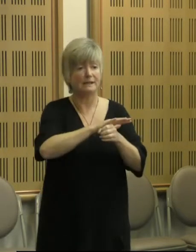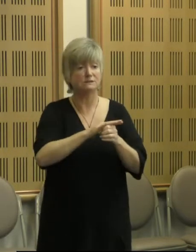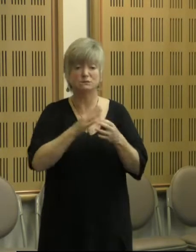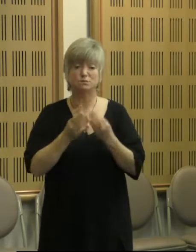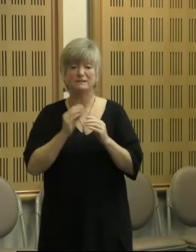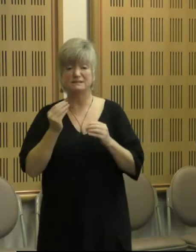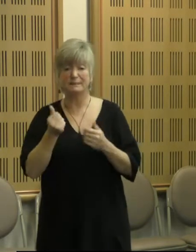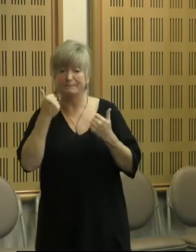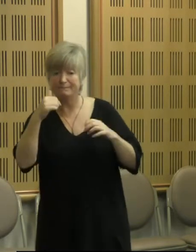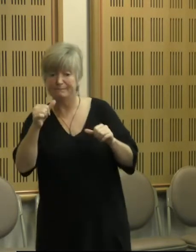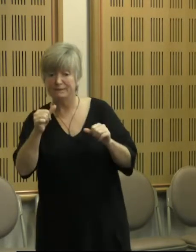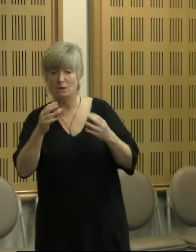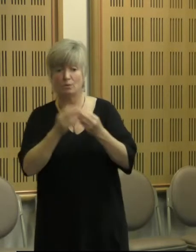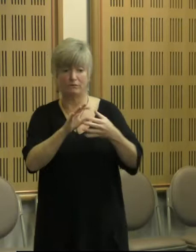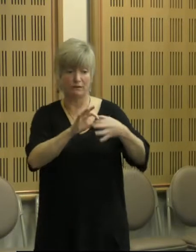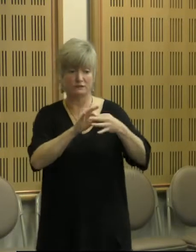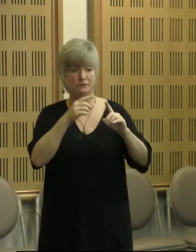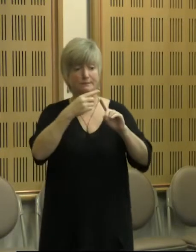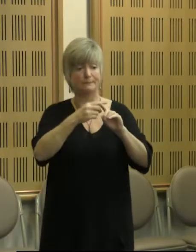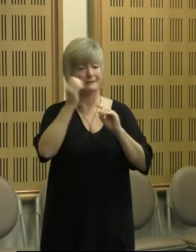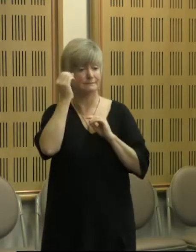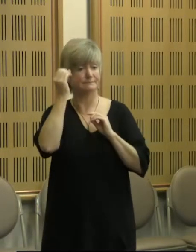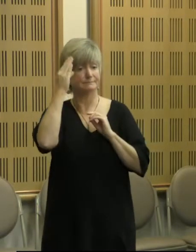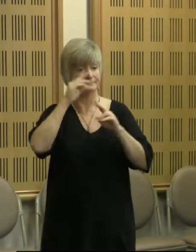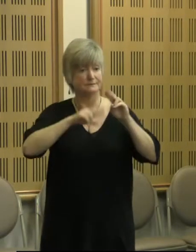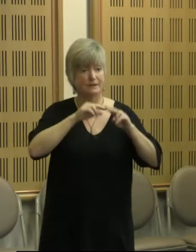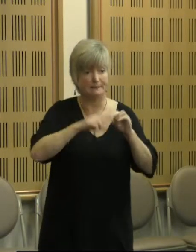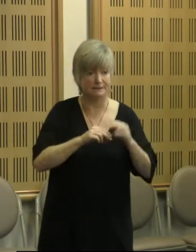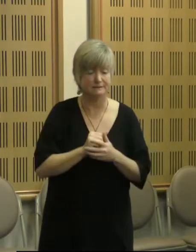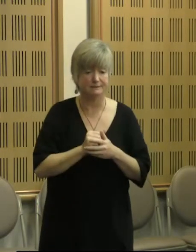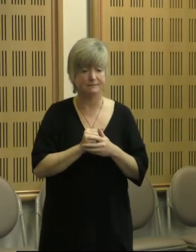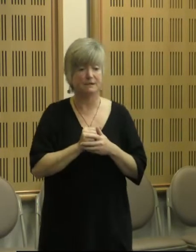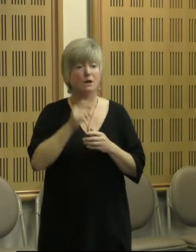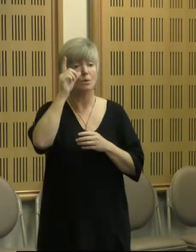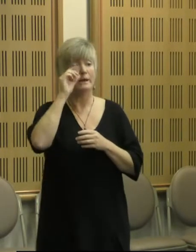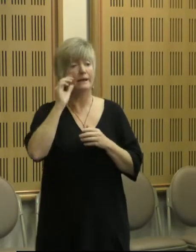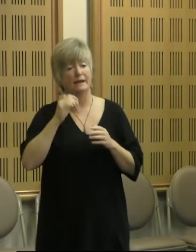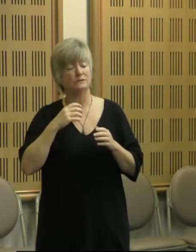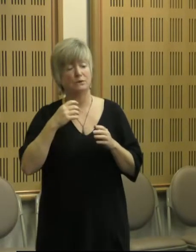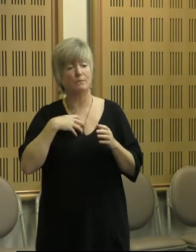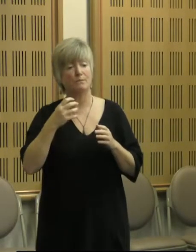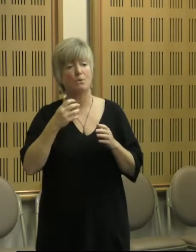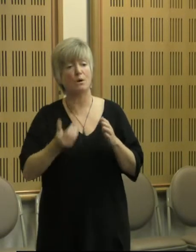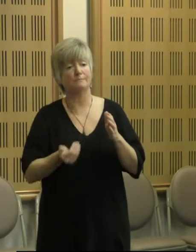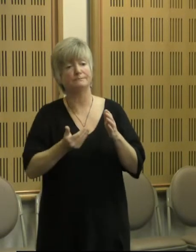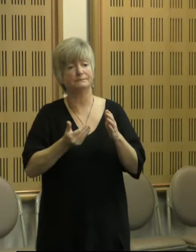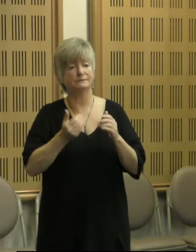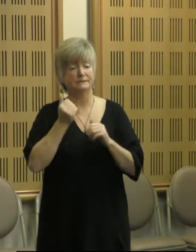in the sense of relationship and knowledge building, and I believe we can do more in this area to, you know, to move into the future.